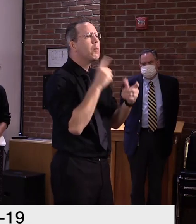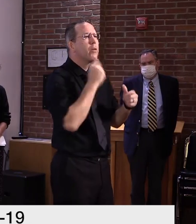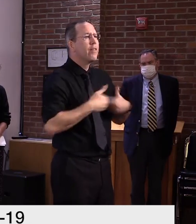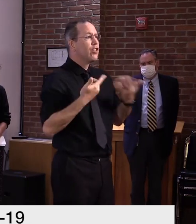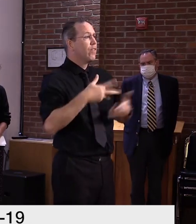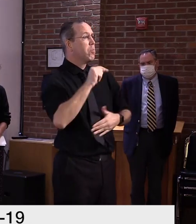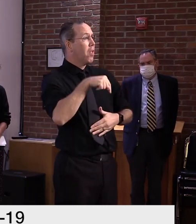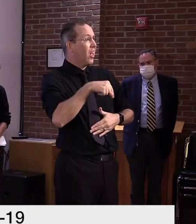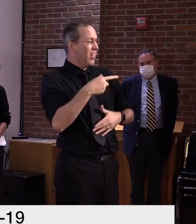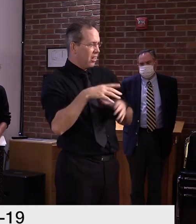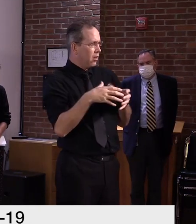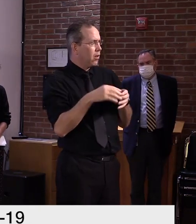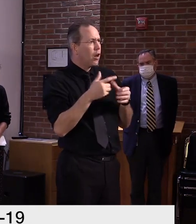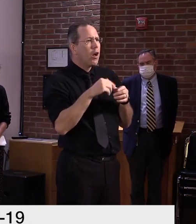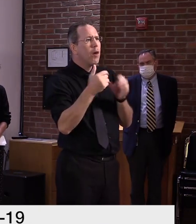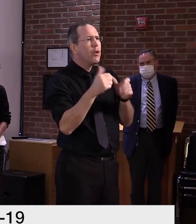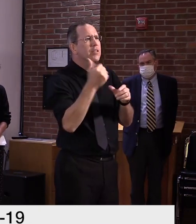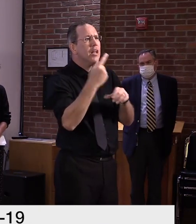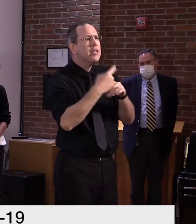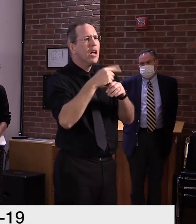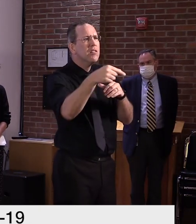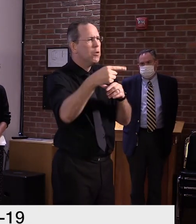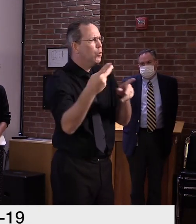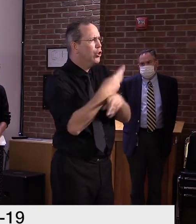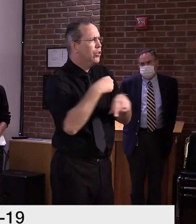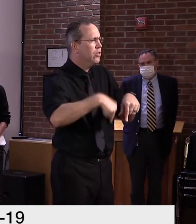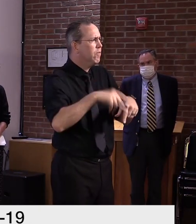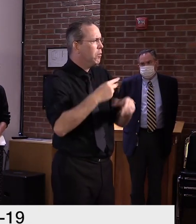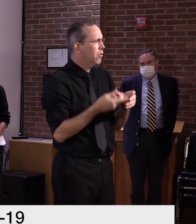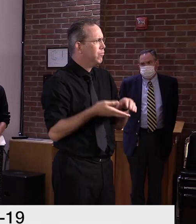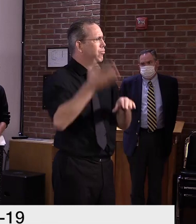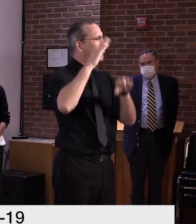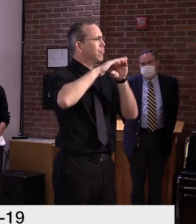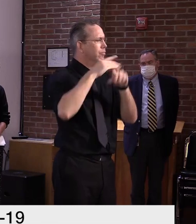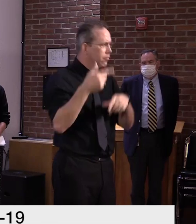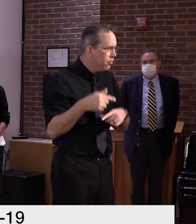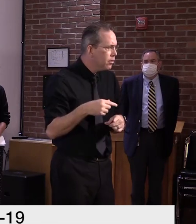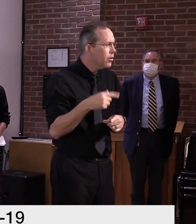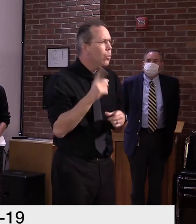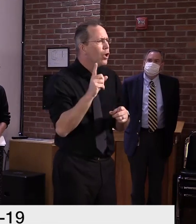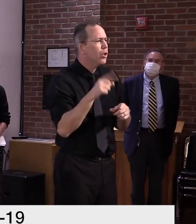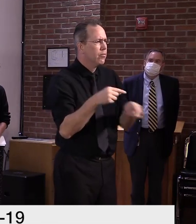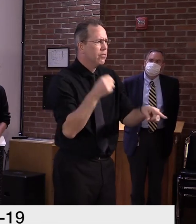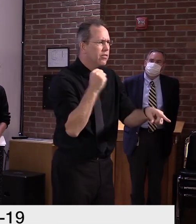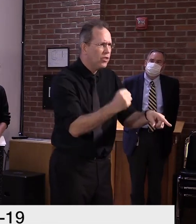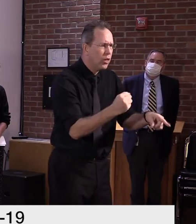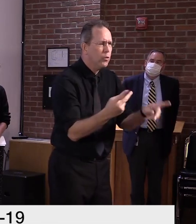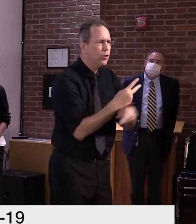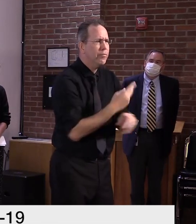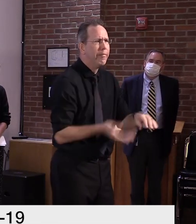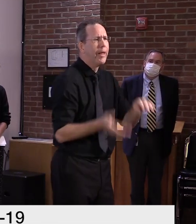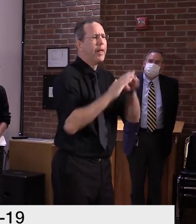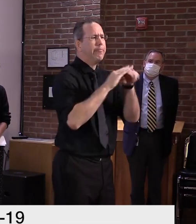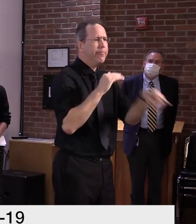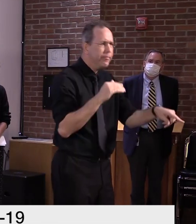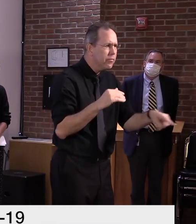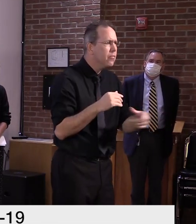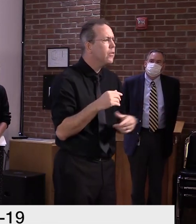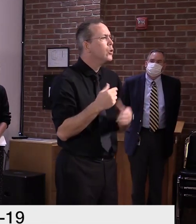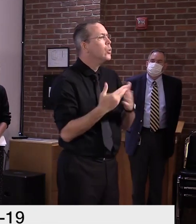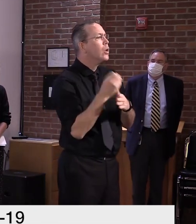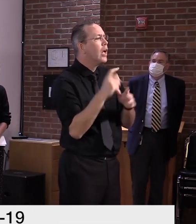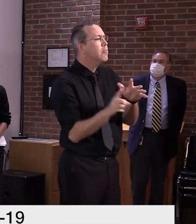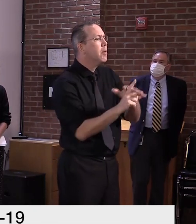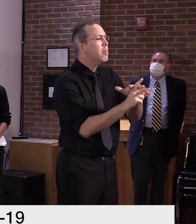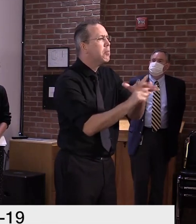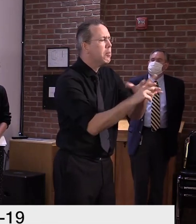We can see that this growth is concentrated largely in the southern part of the United States, with new cases now far eclipsing